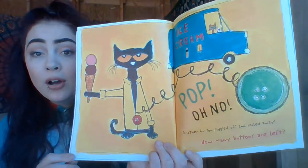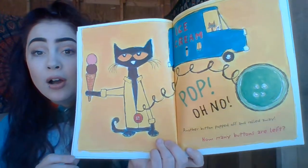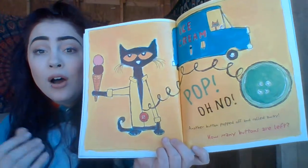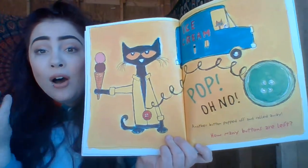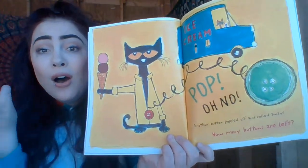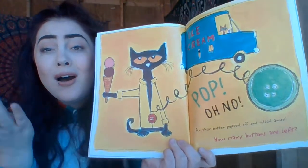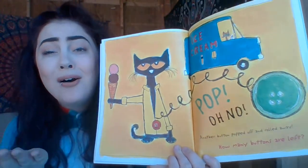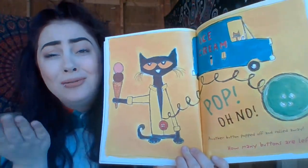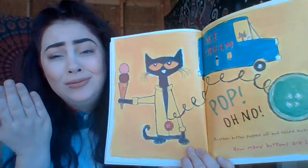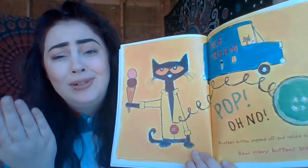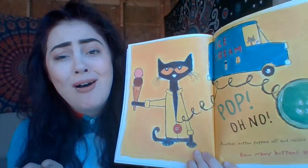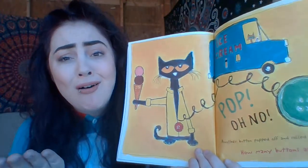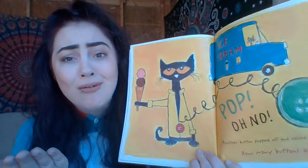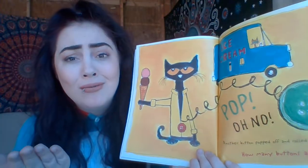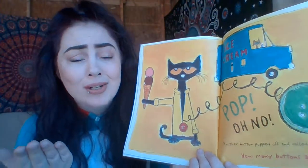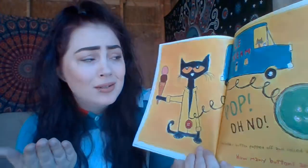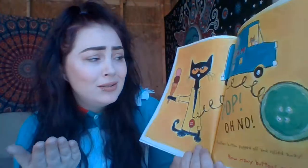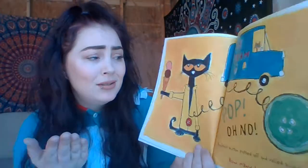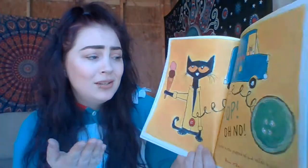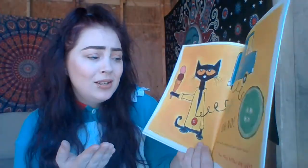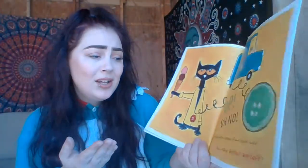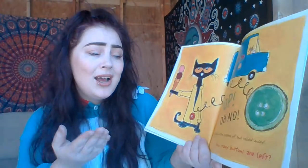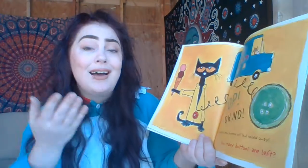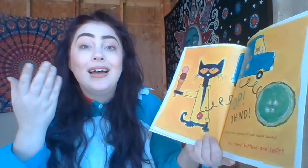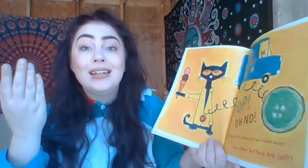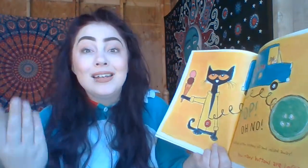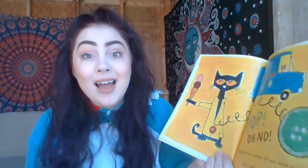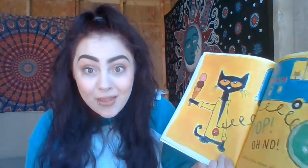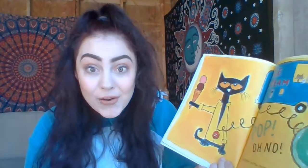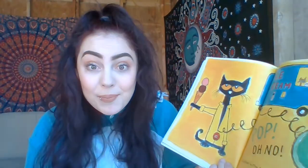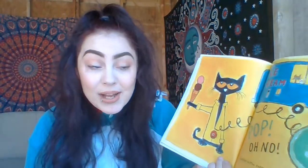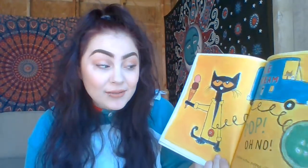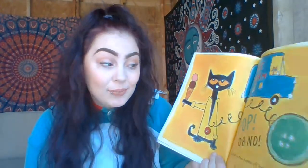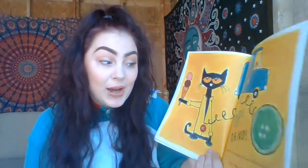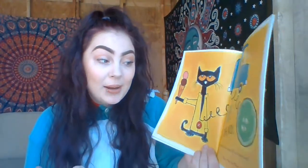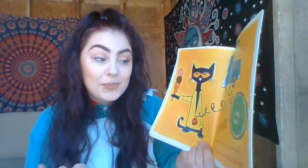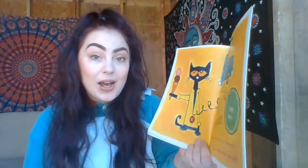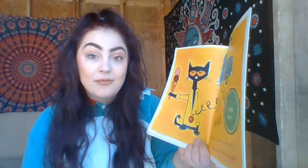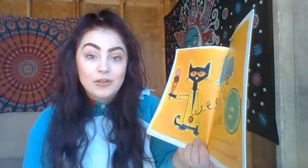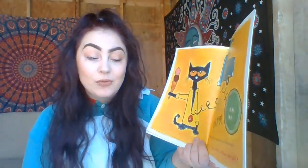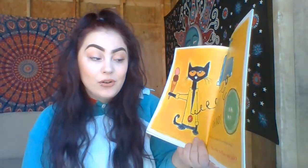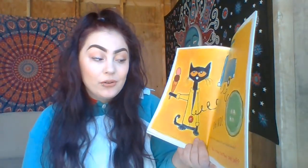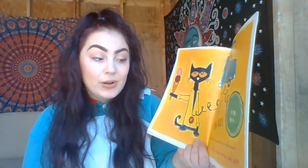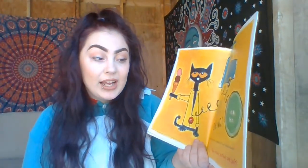Oh no! Another button popped off and rolled away.